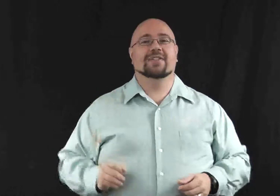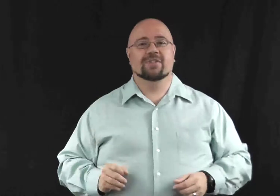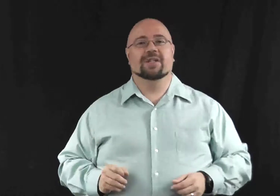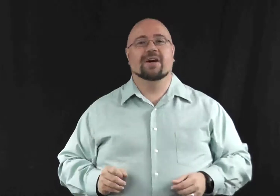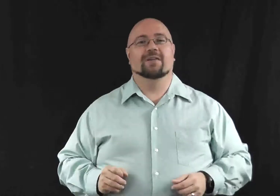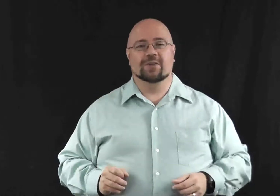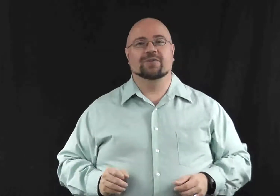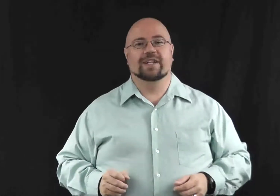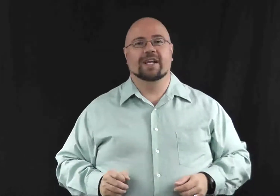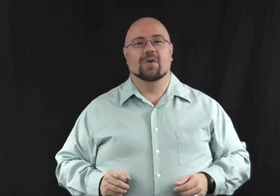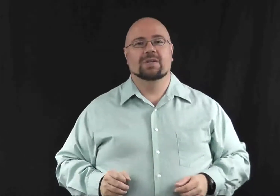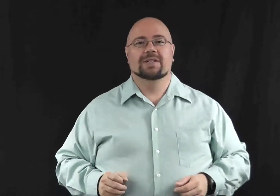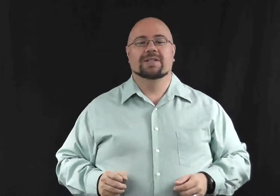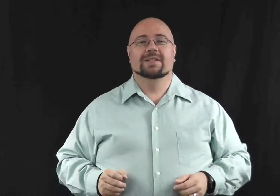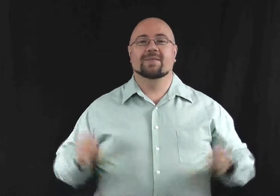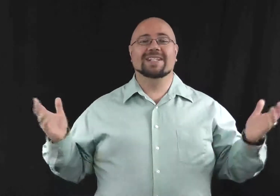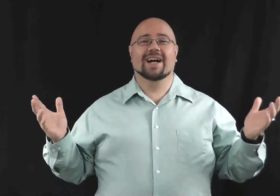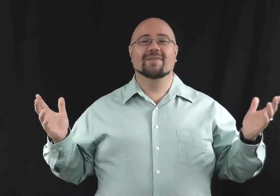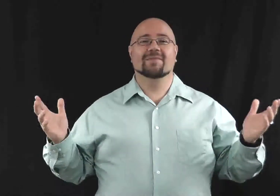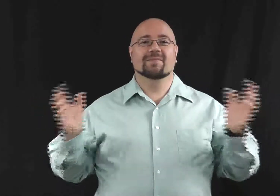on a future video. In the meantime, be well.